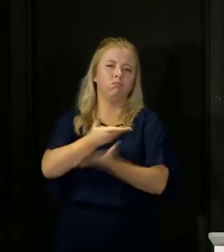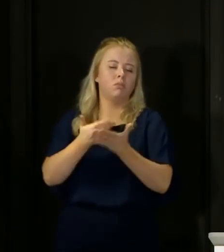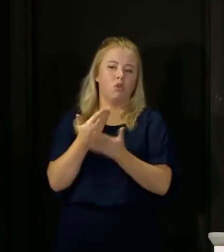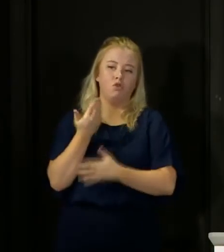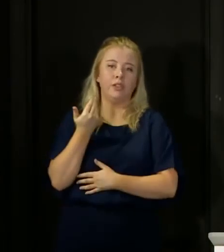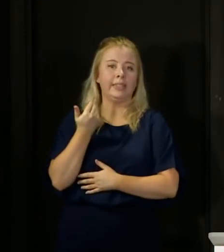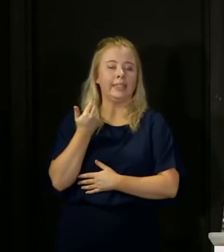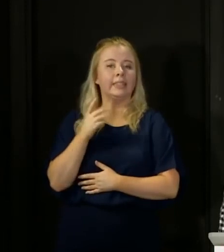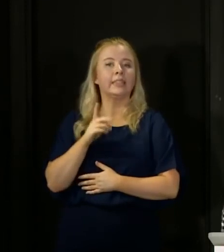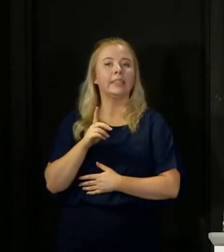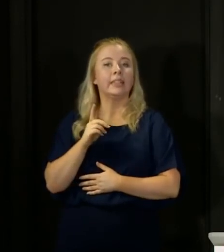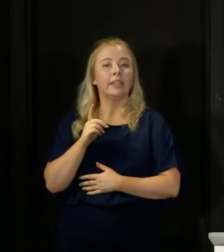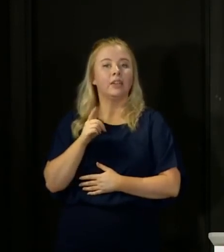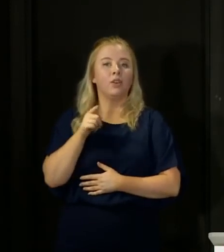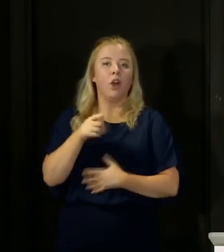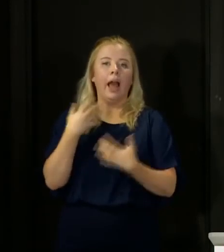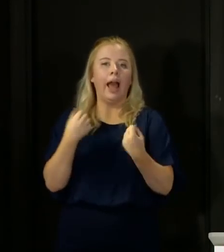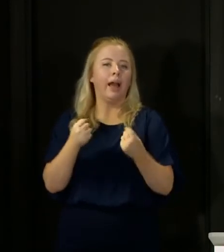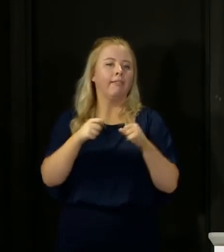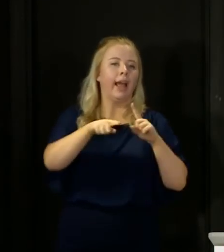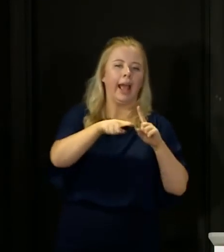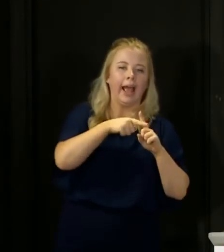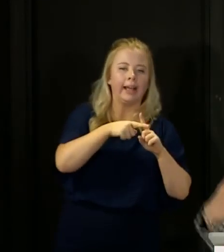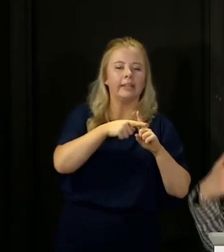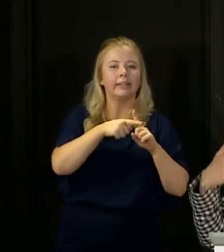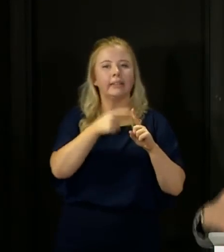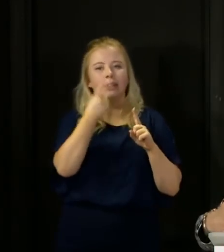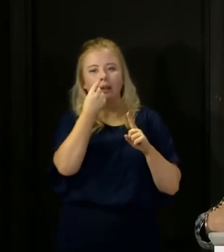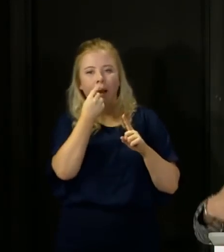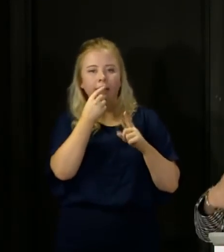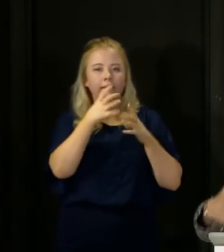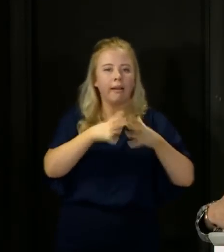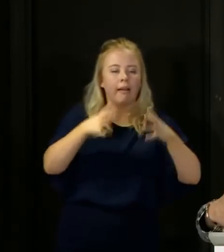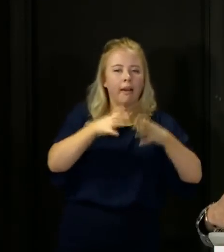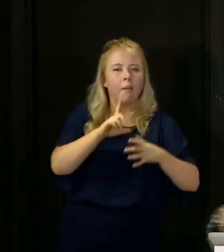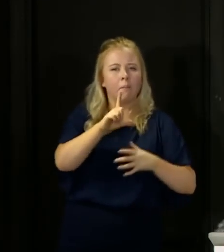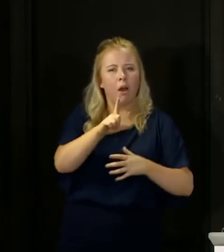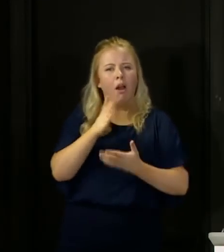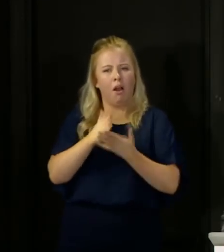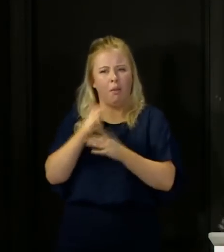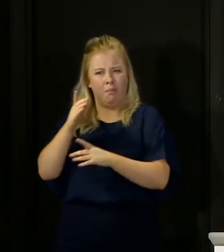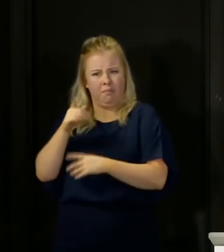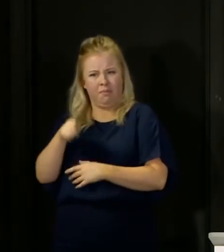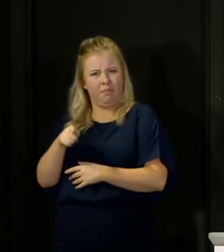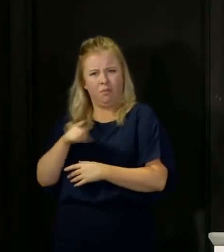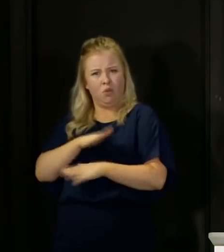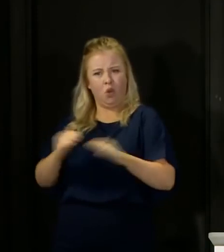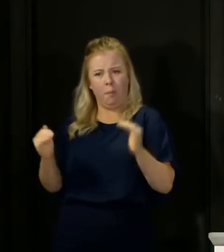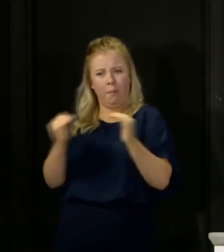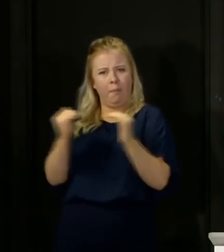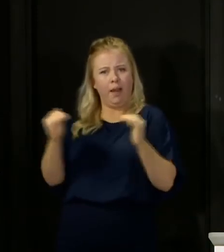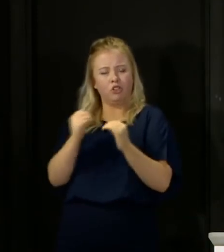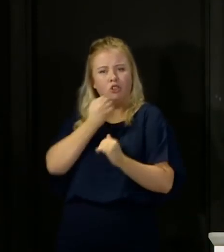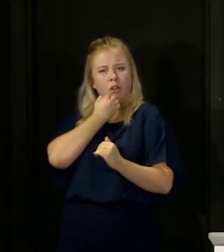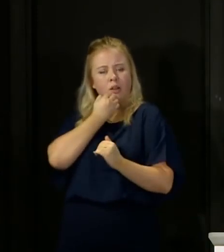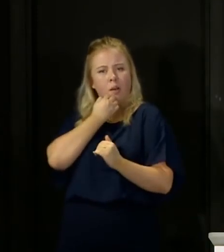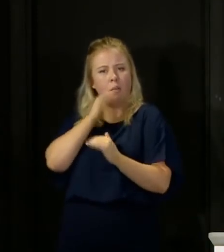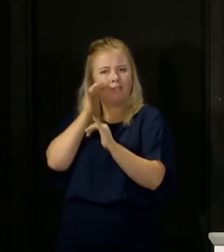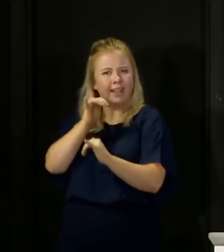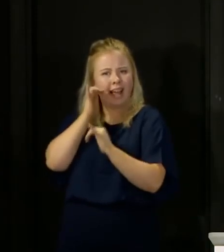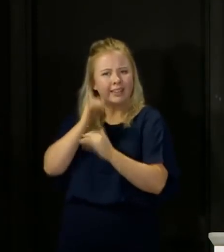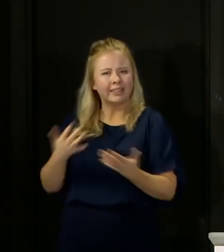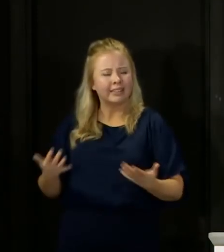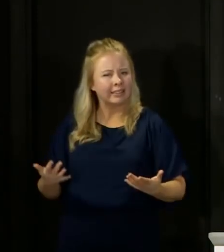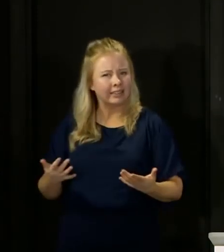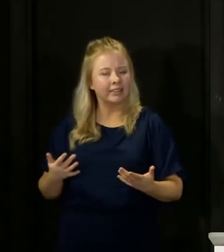recent times about you've got X testing capacity, but you're only doing Y tests. Now, there will still be discussion about that because we will also be